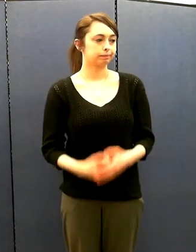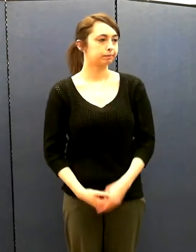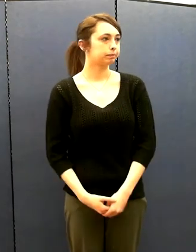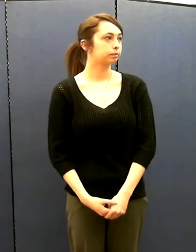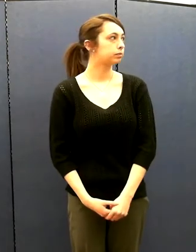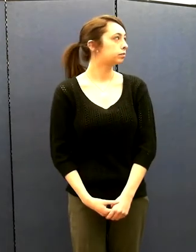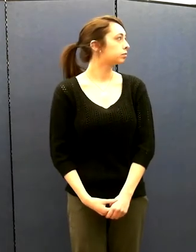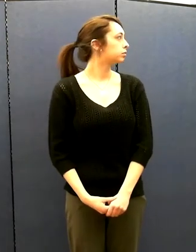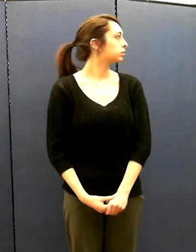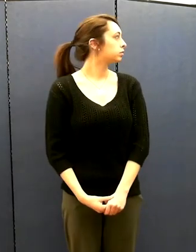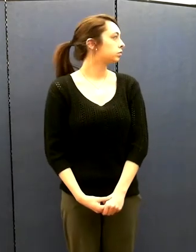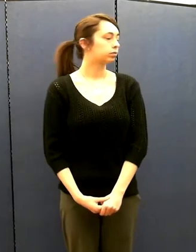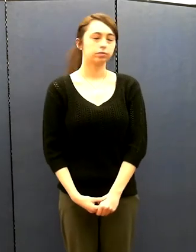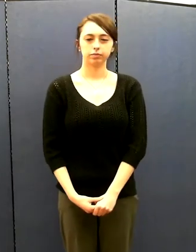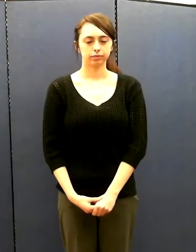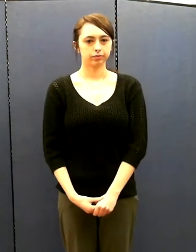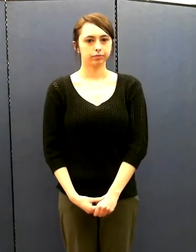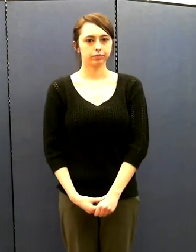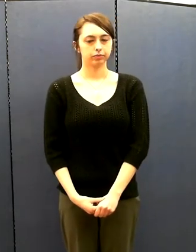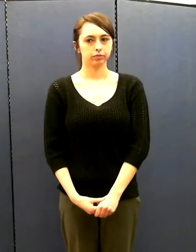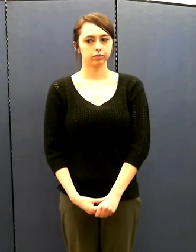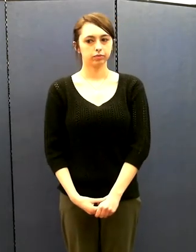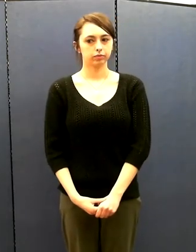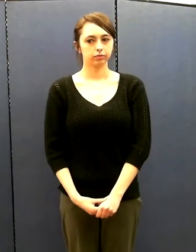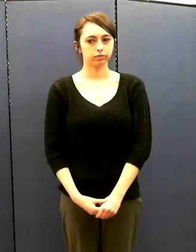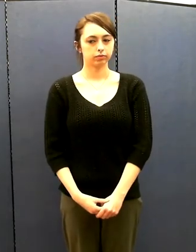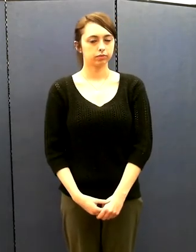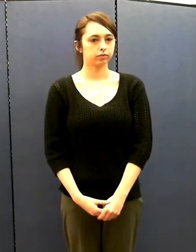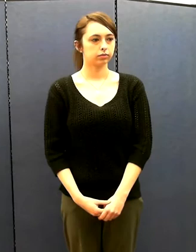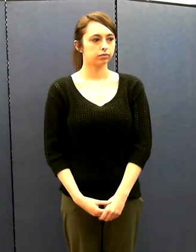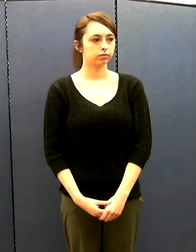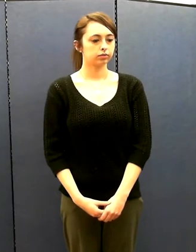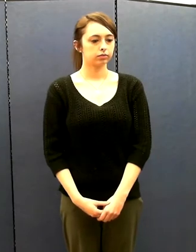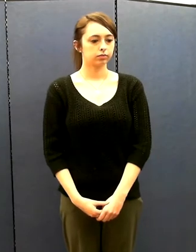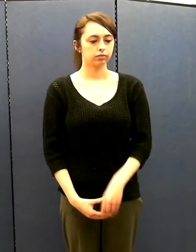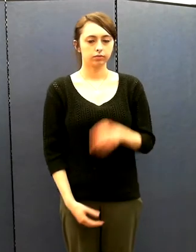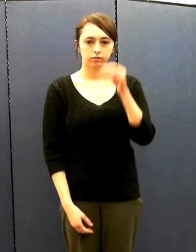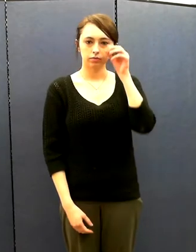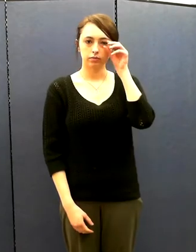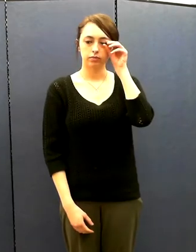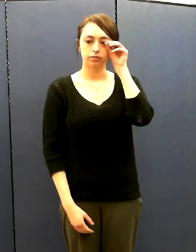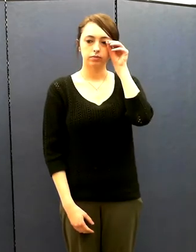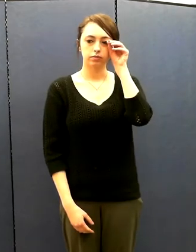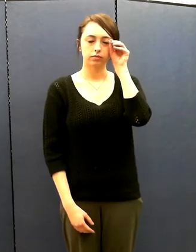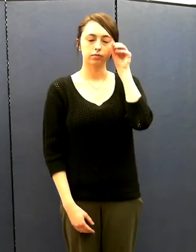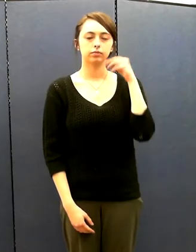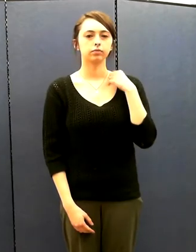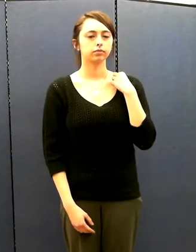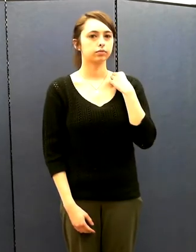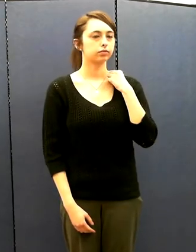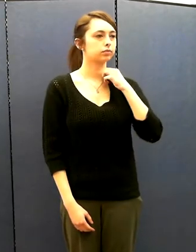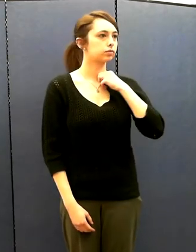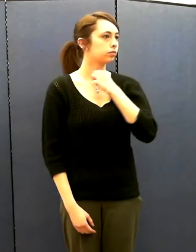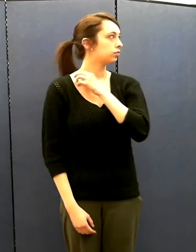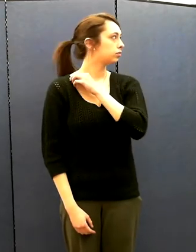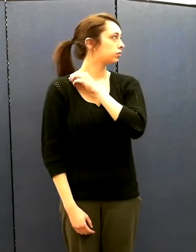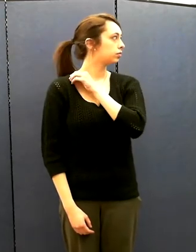motorcycle. The BRC II and the advanced rider course.